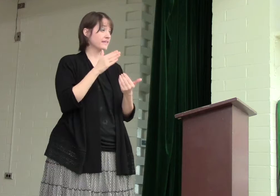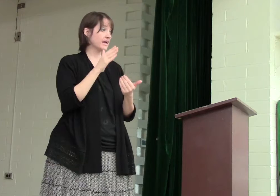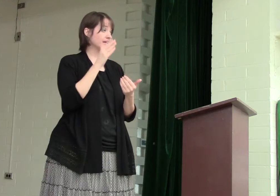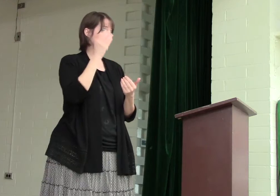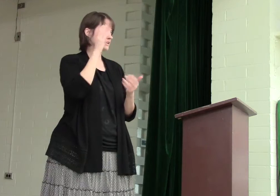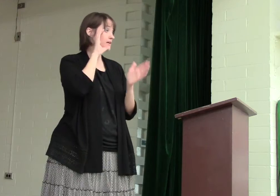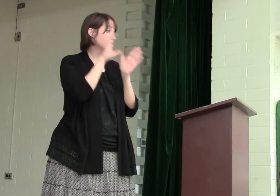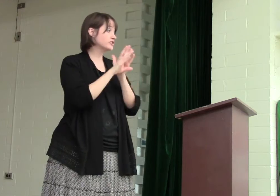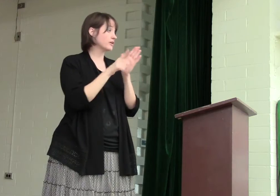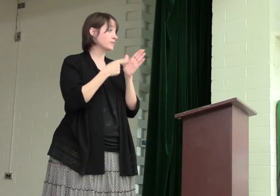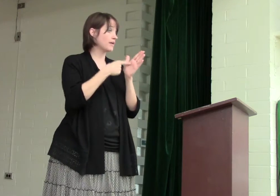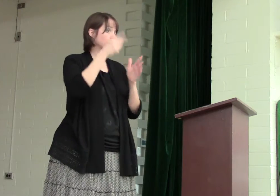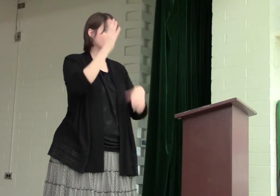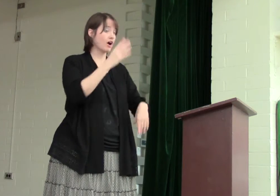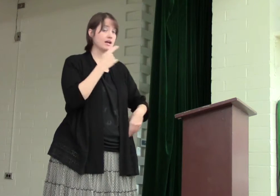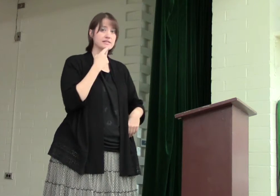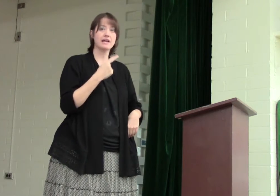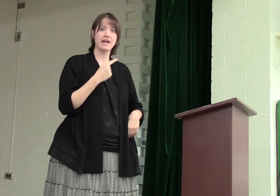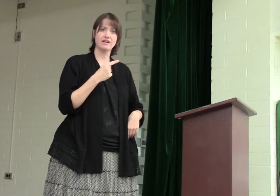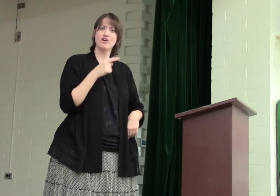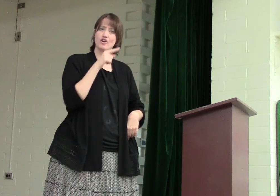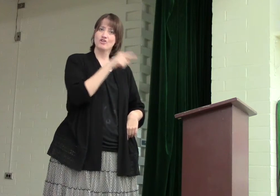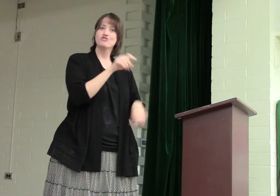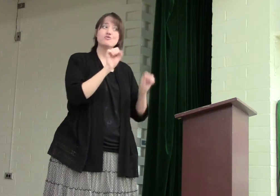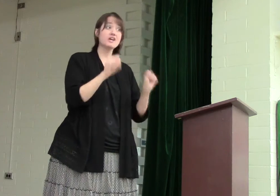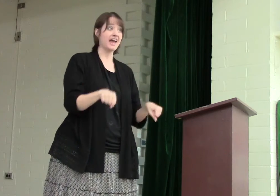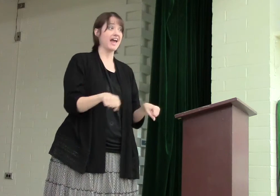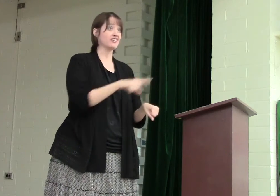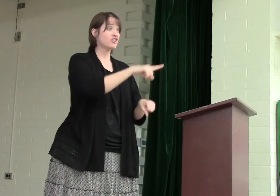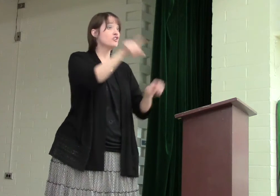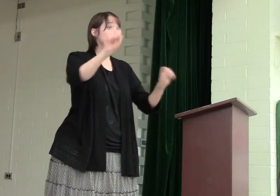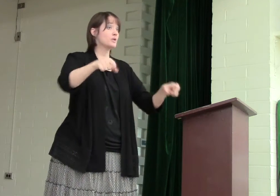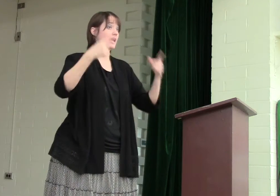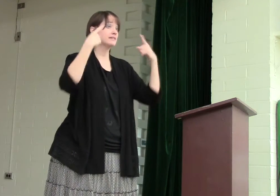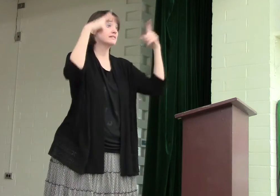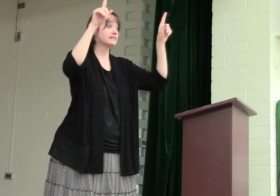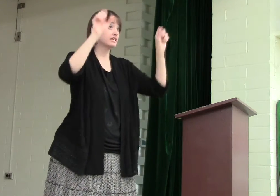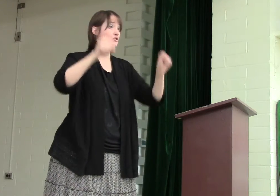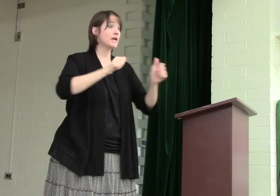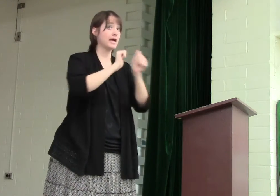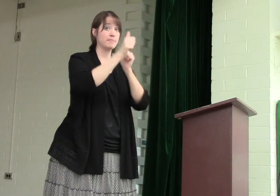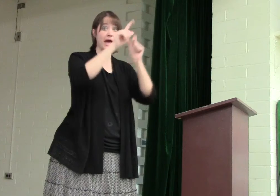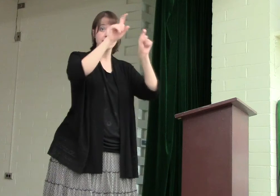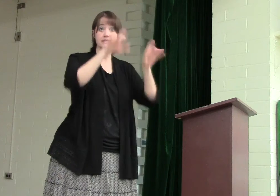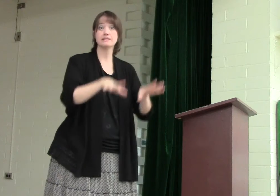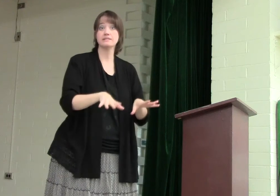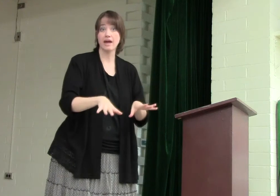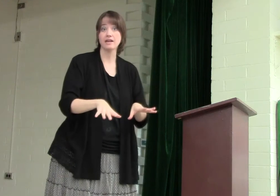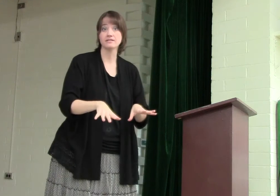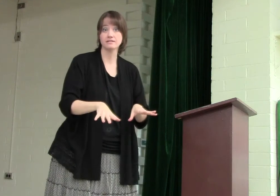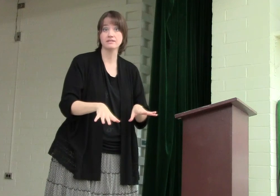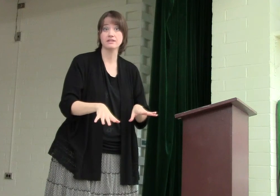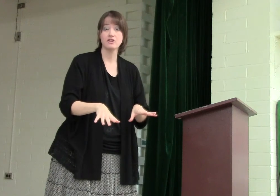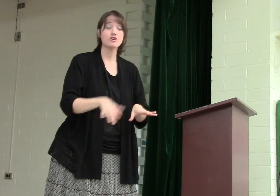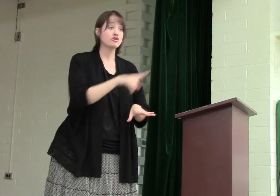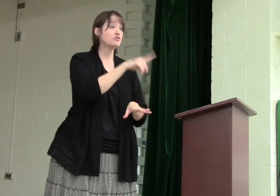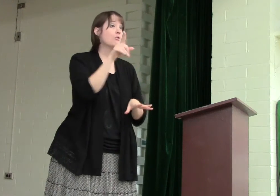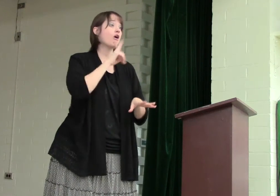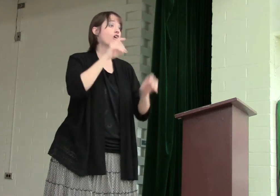that image sometimes of God saying, you can. You can succeed. You can pass this test. You are